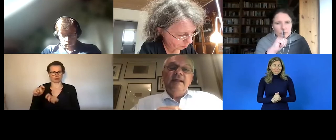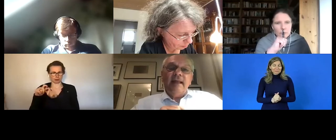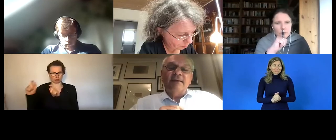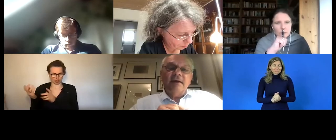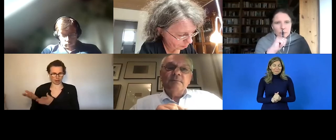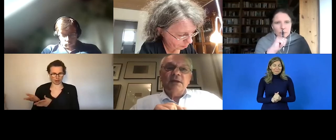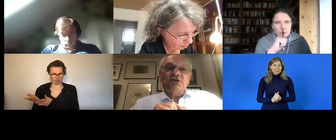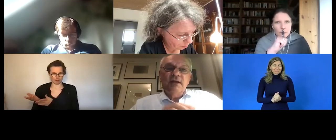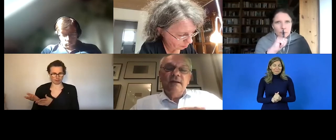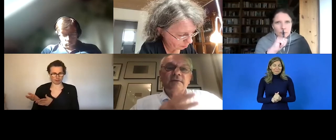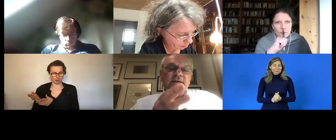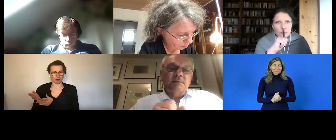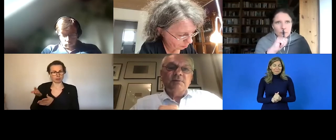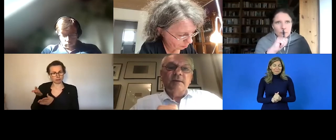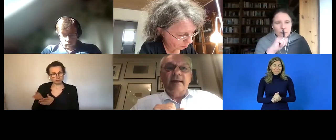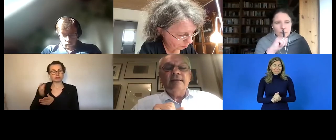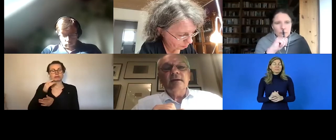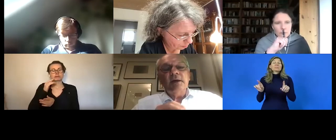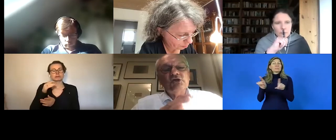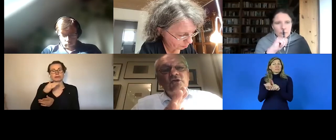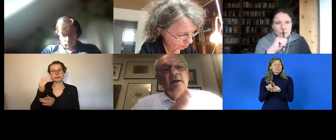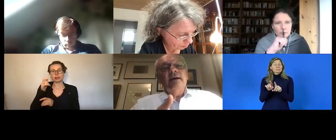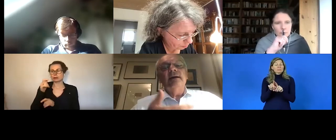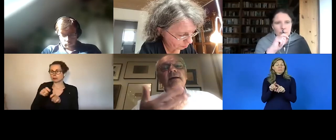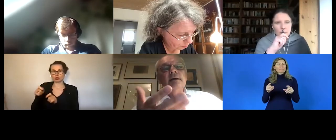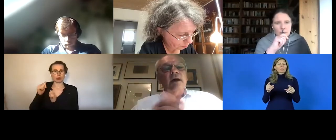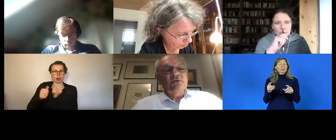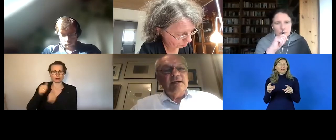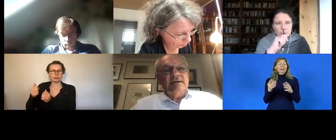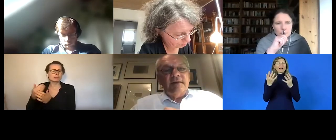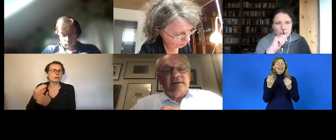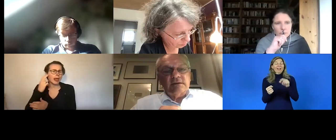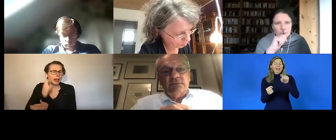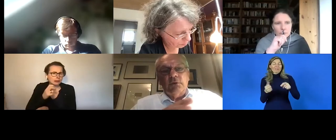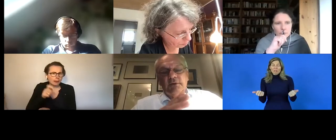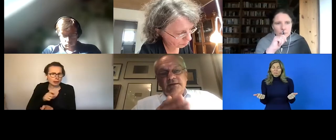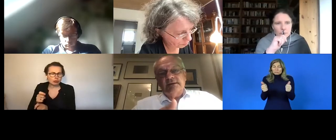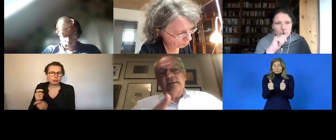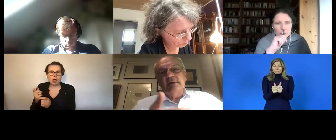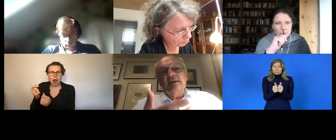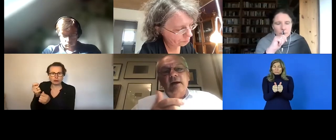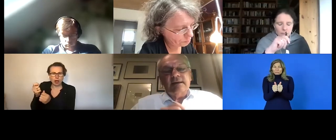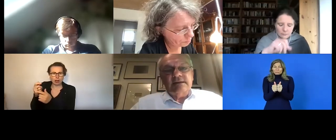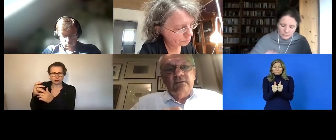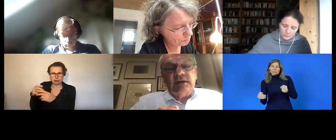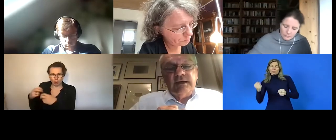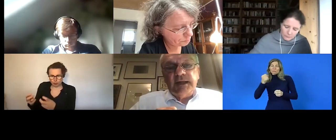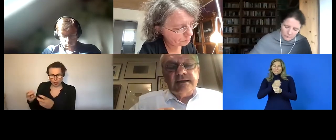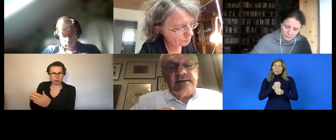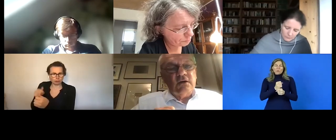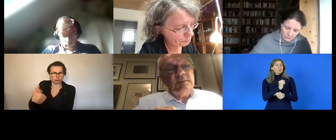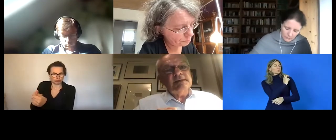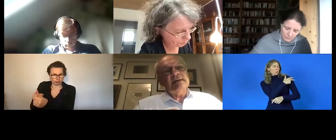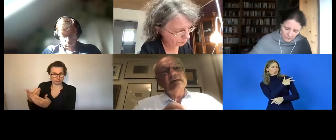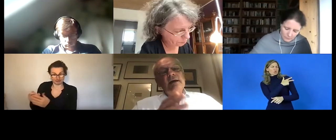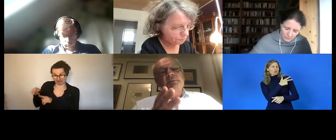co-founded a social company which helps for example elderly